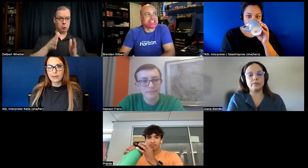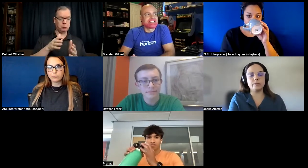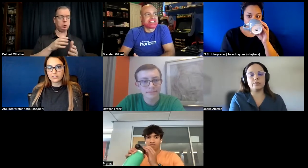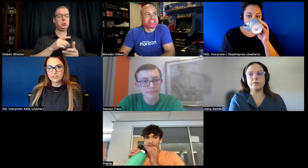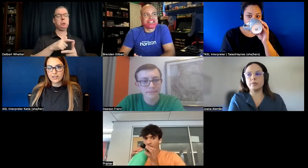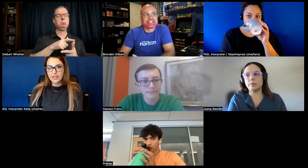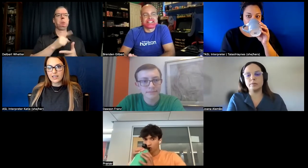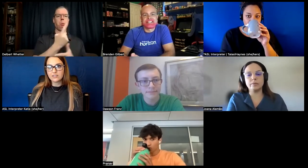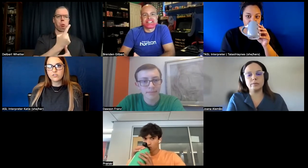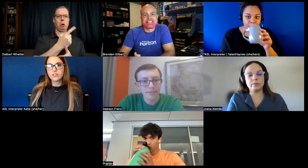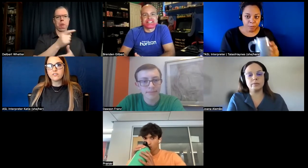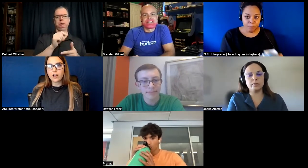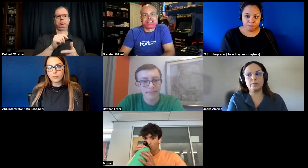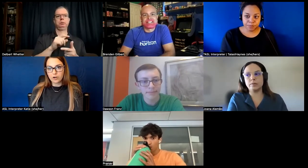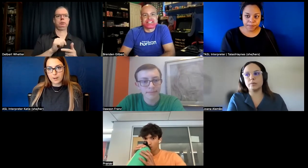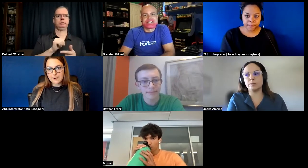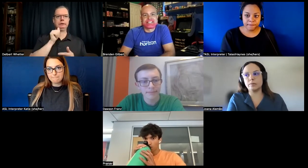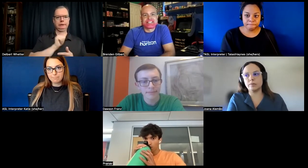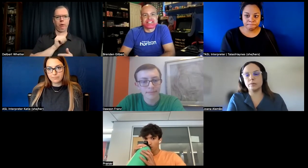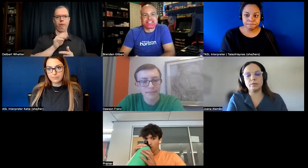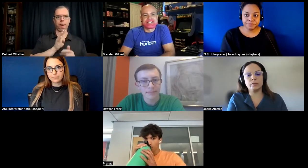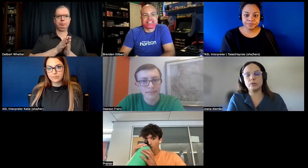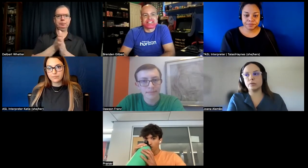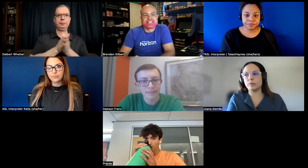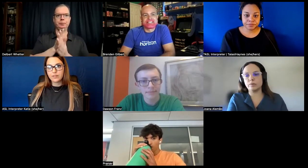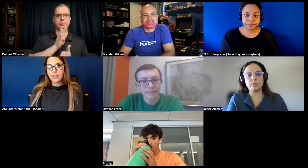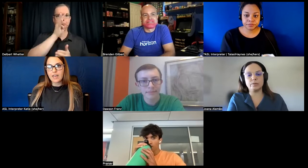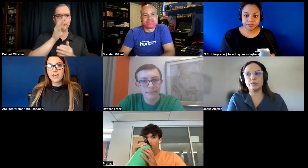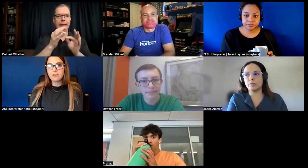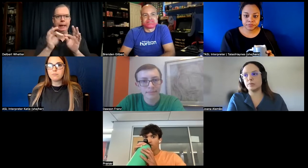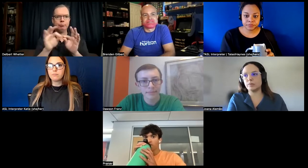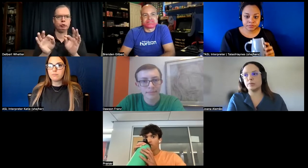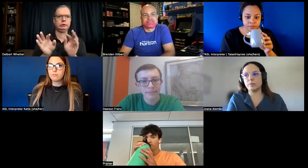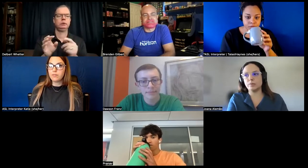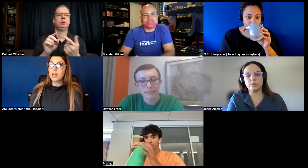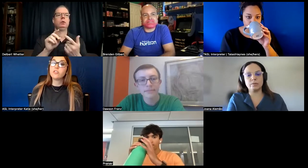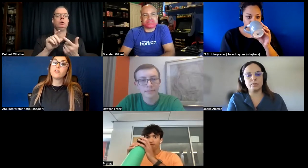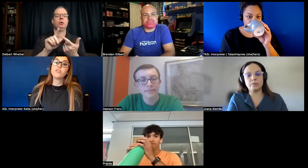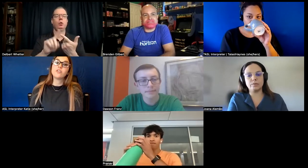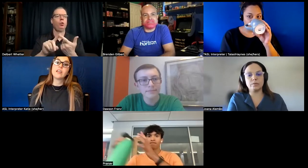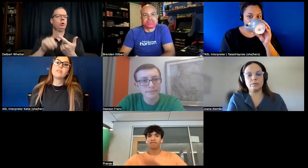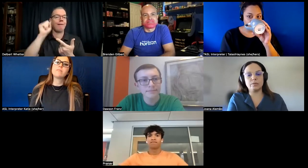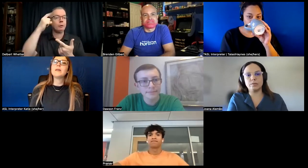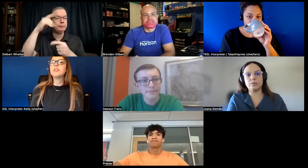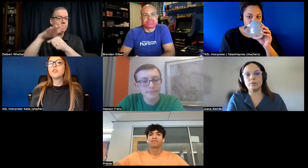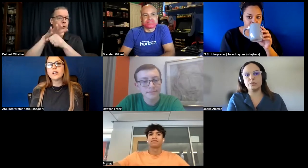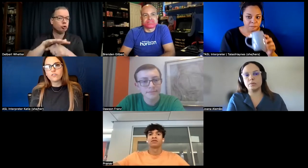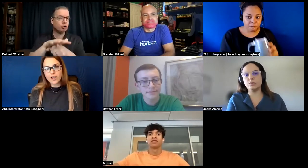captions is for the developer and then yeah for like maybe the creator for